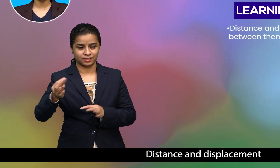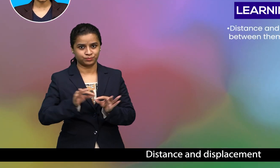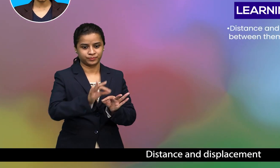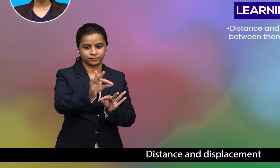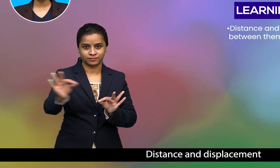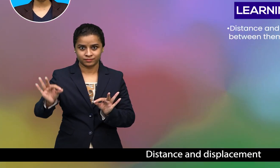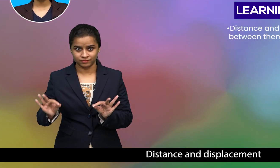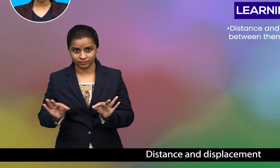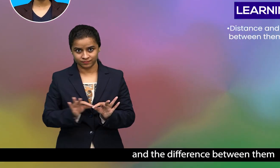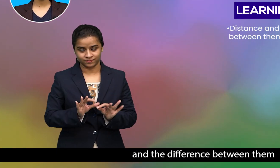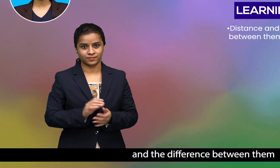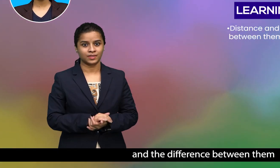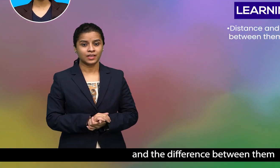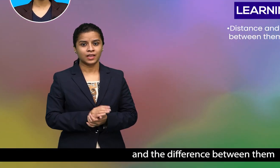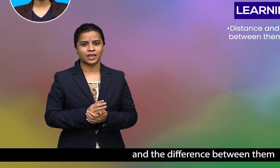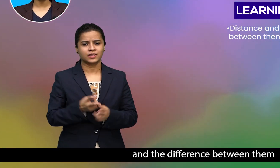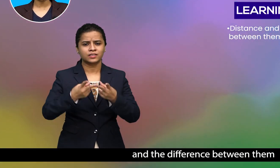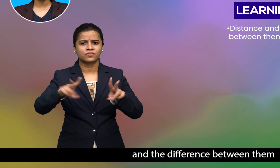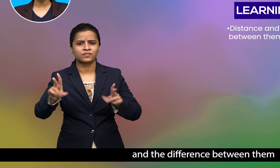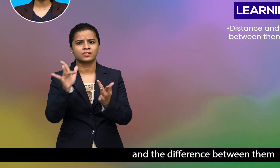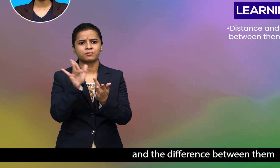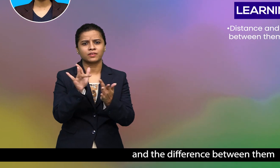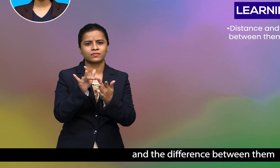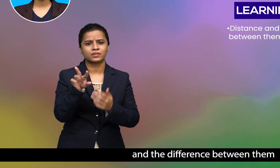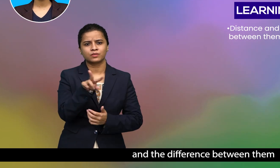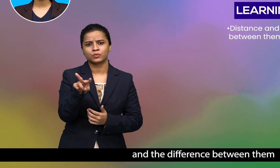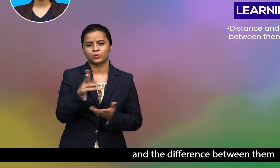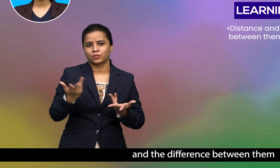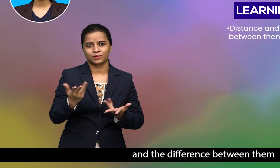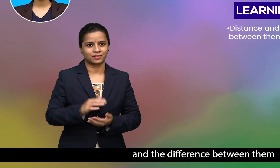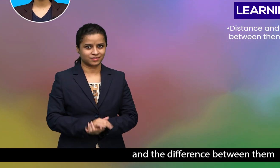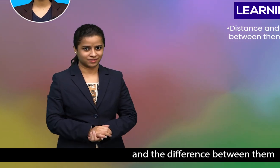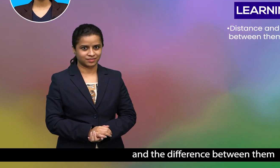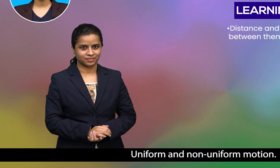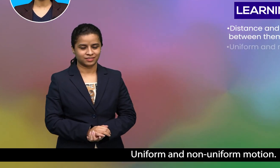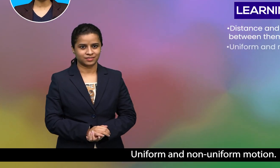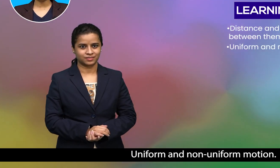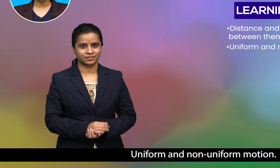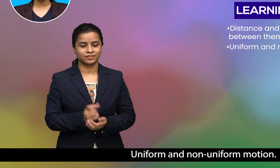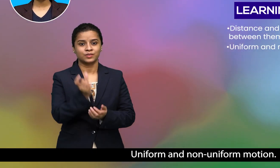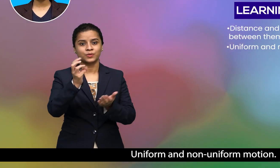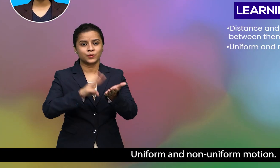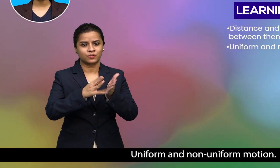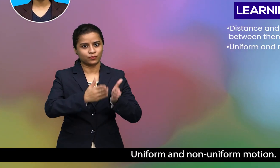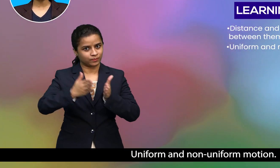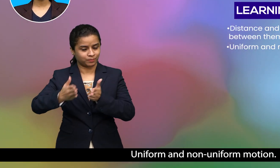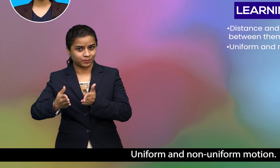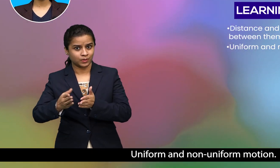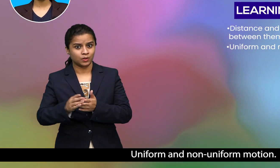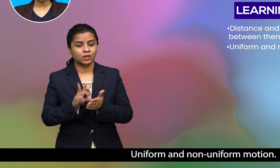and the difference between them uniform and non-uniform